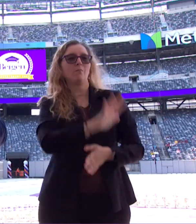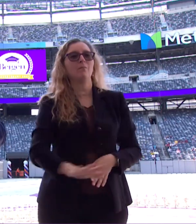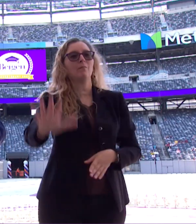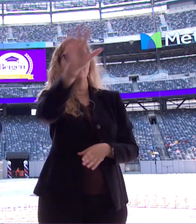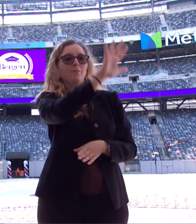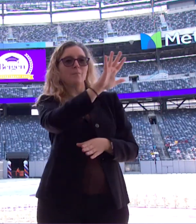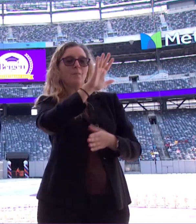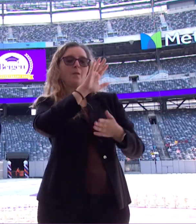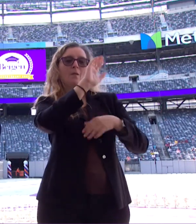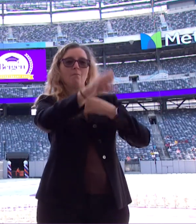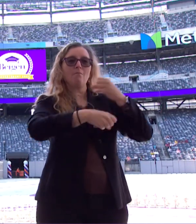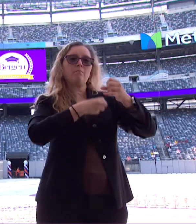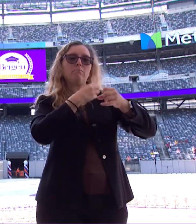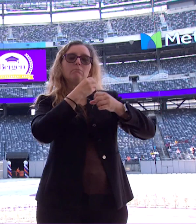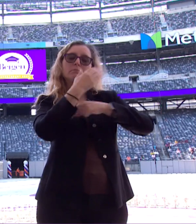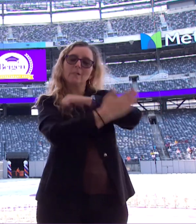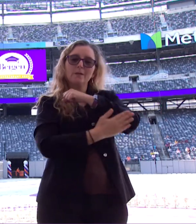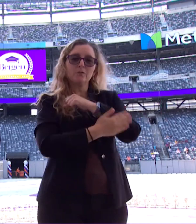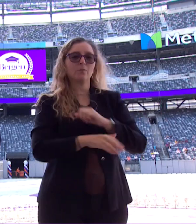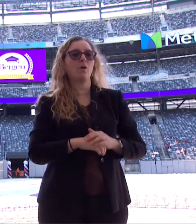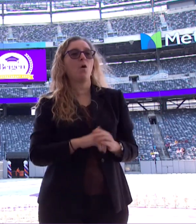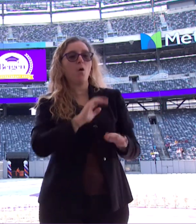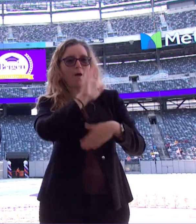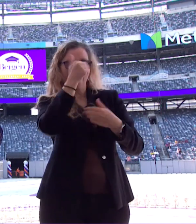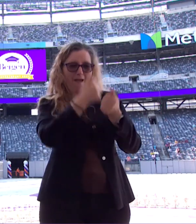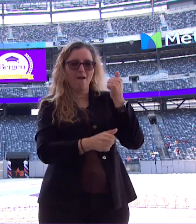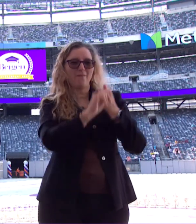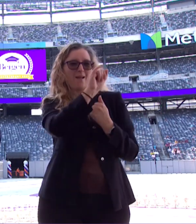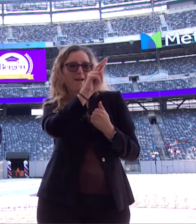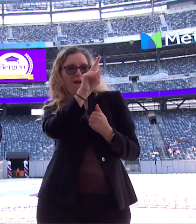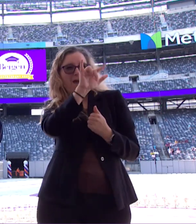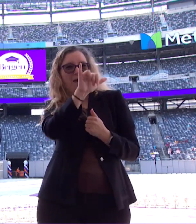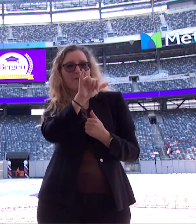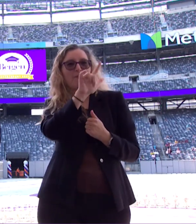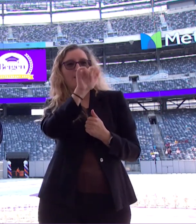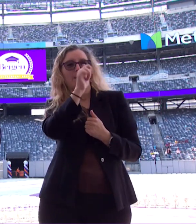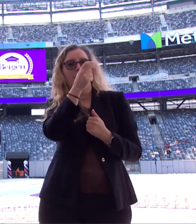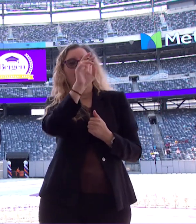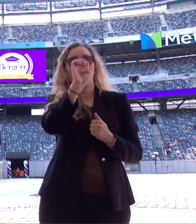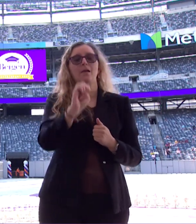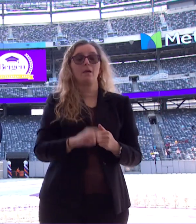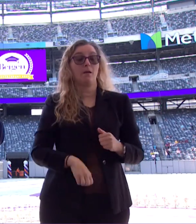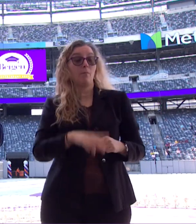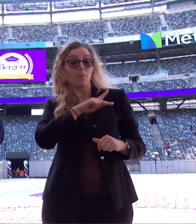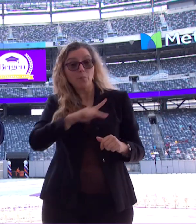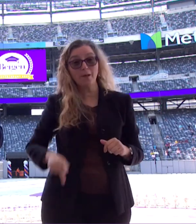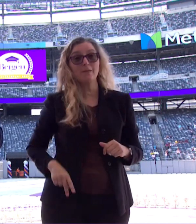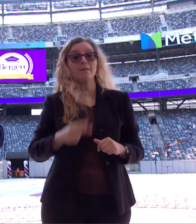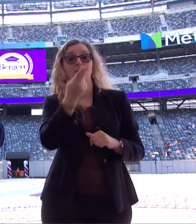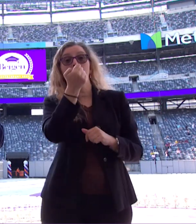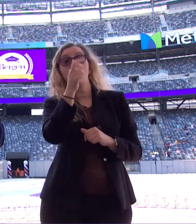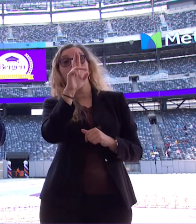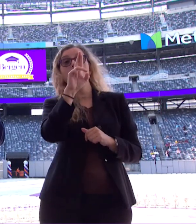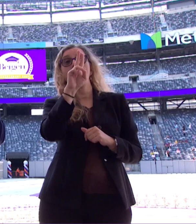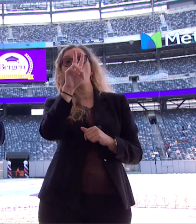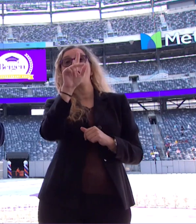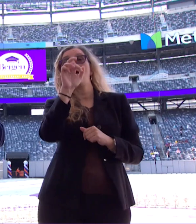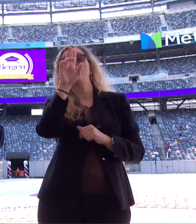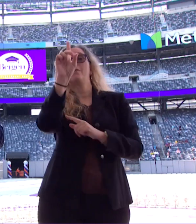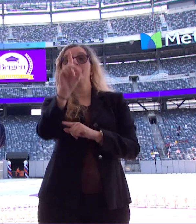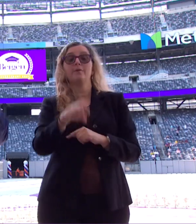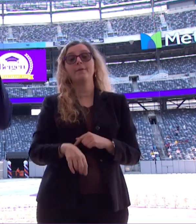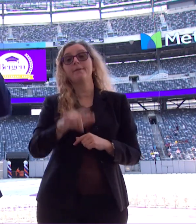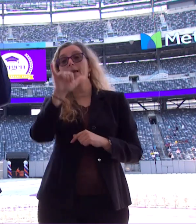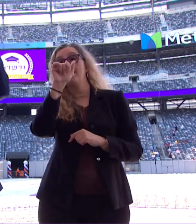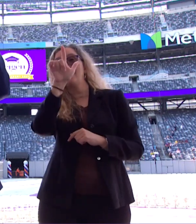We've had graduates go to every Ivy League institution. Name them all. Yale, Princeton, Harvard. Although, I'll say this. My wife went to